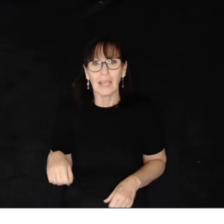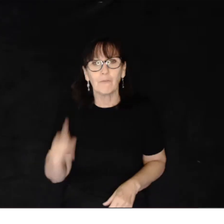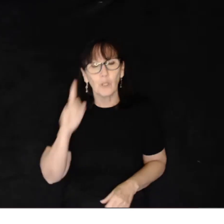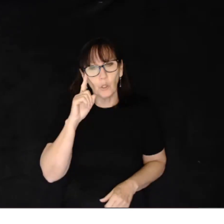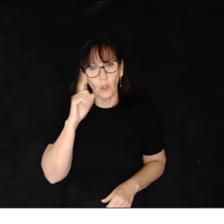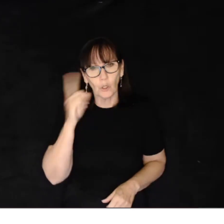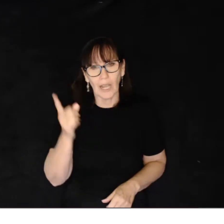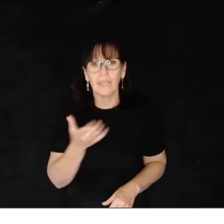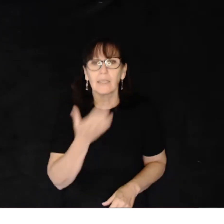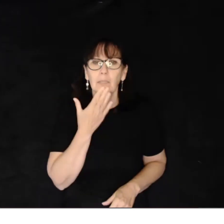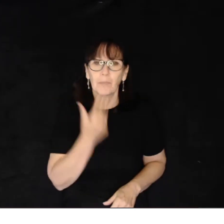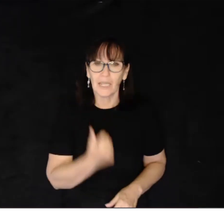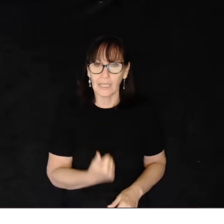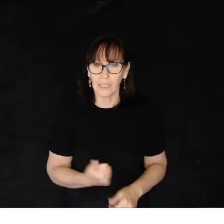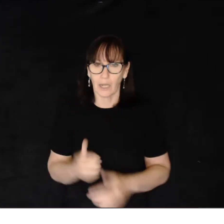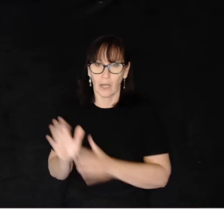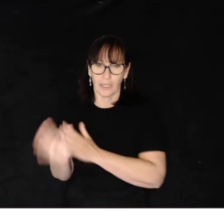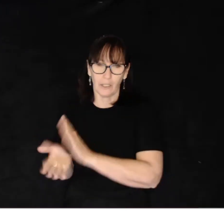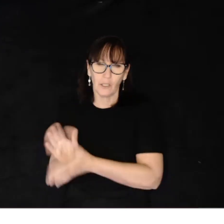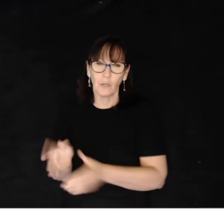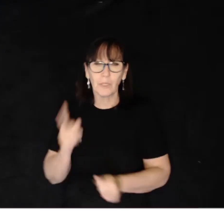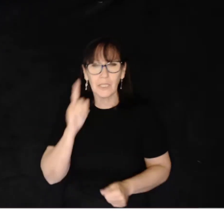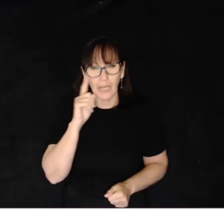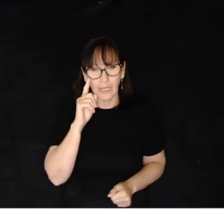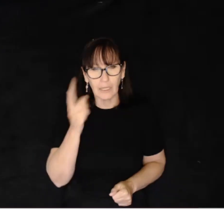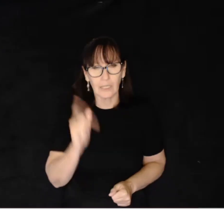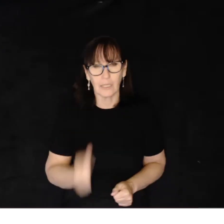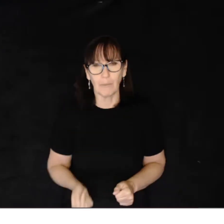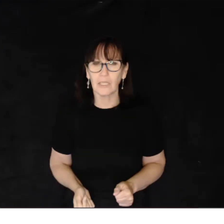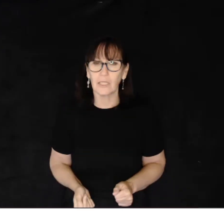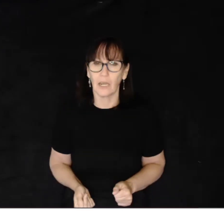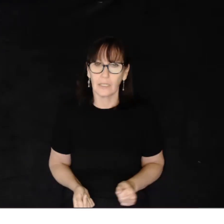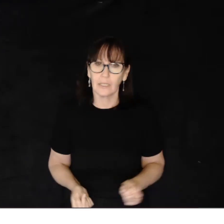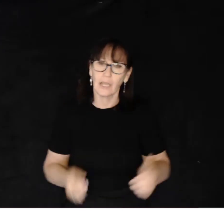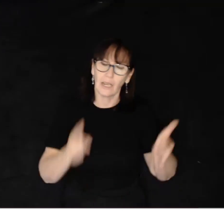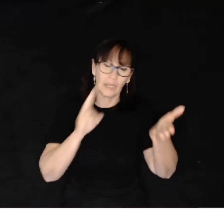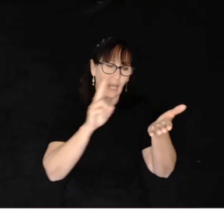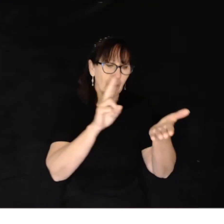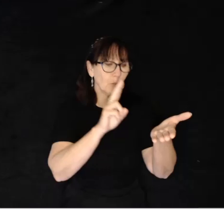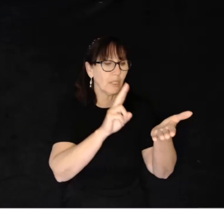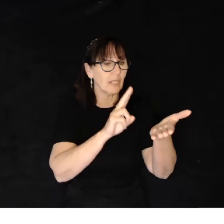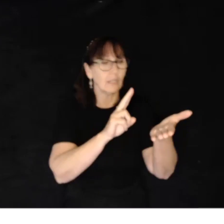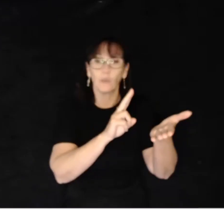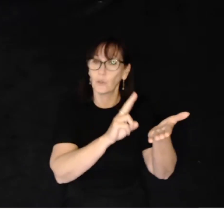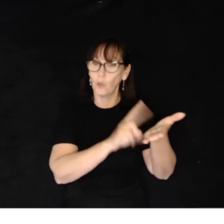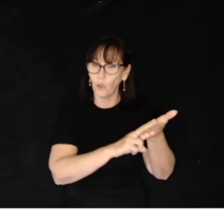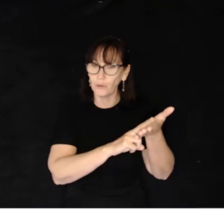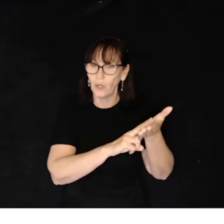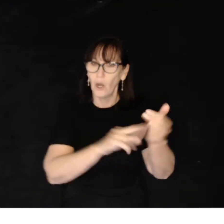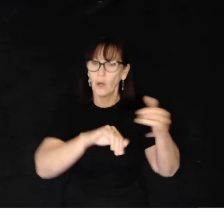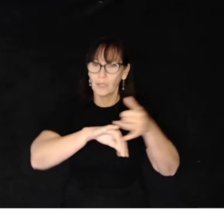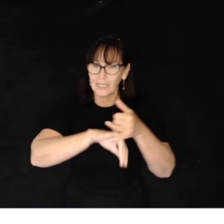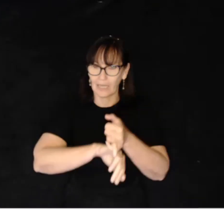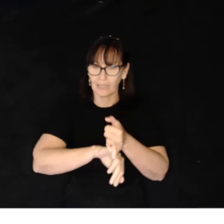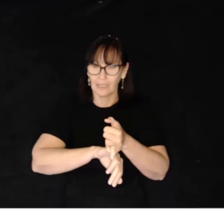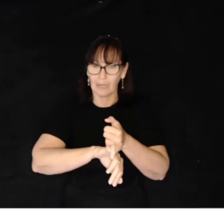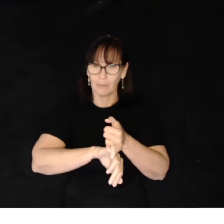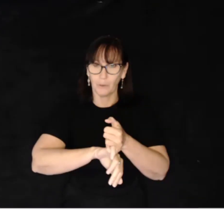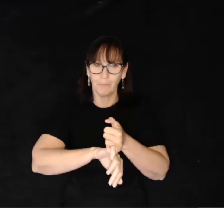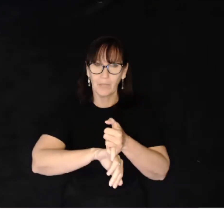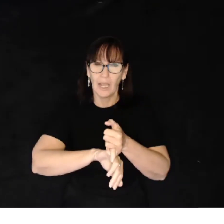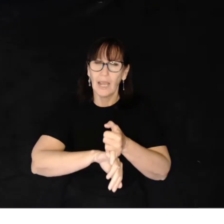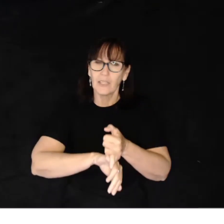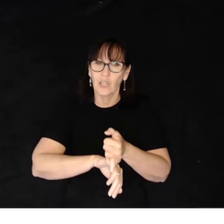If you look at the please sign, you will see that some of the signs are labelled with either a north or a south